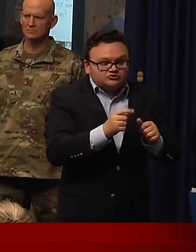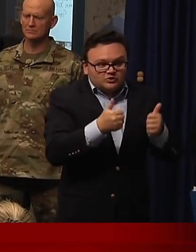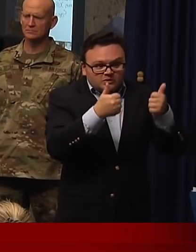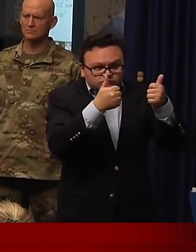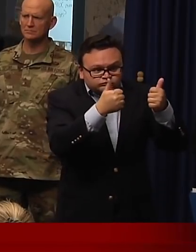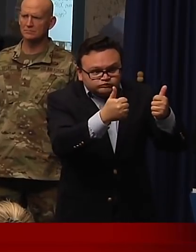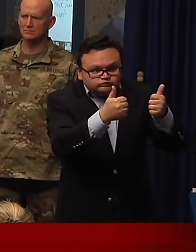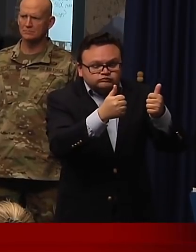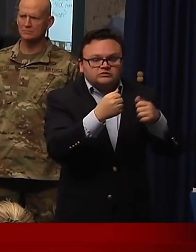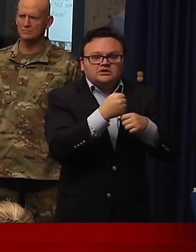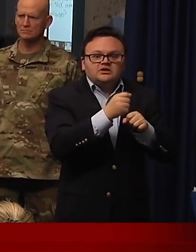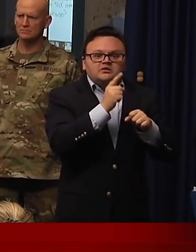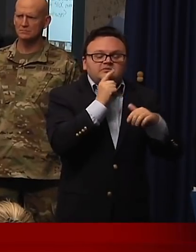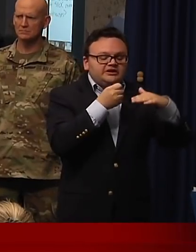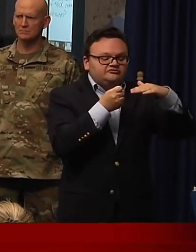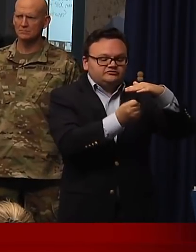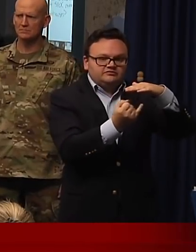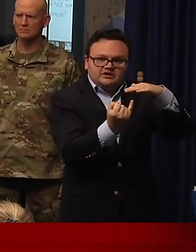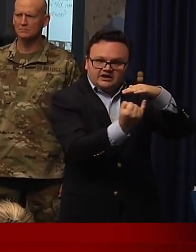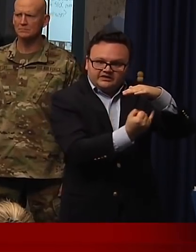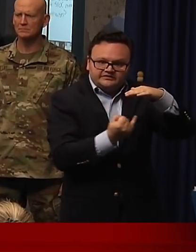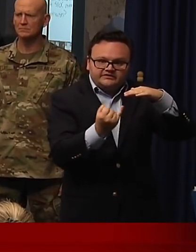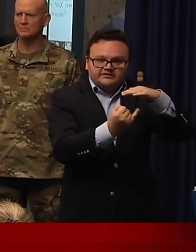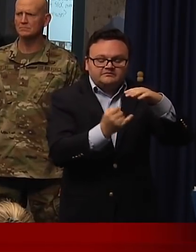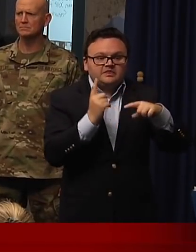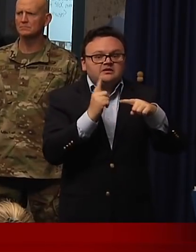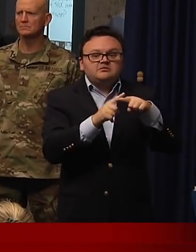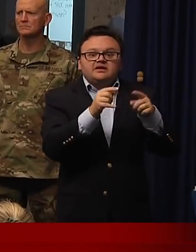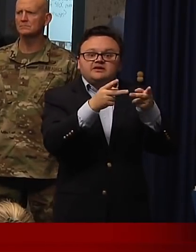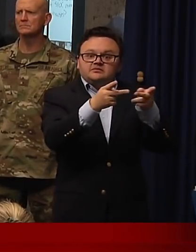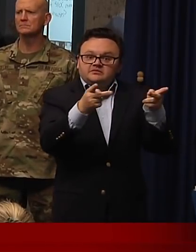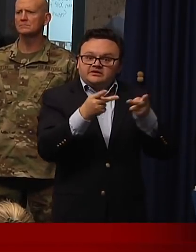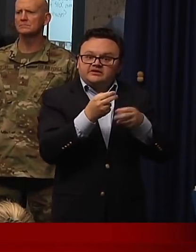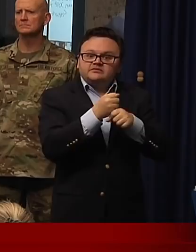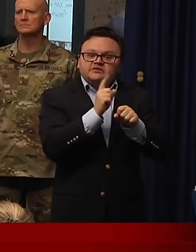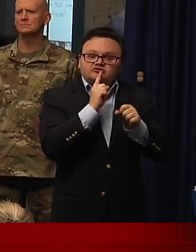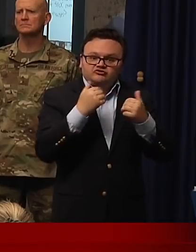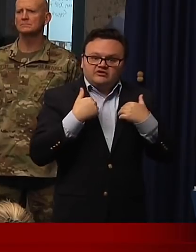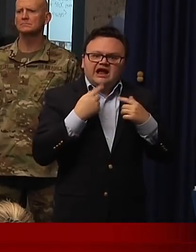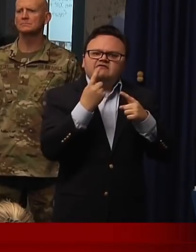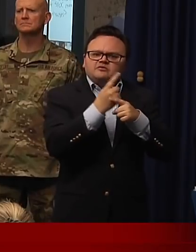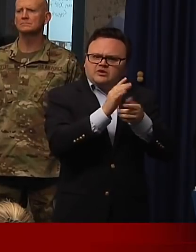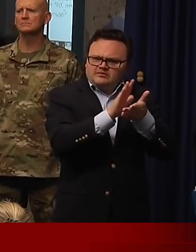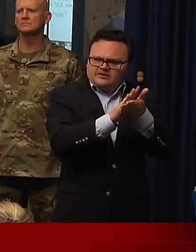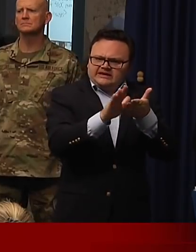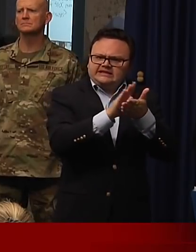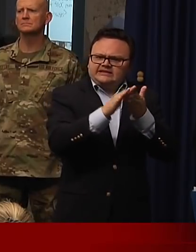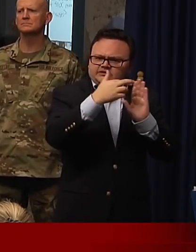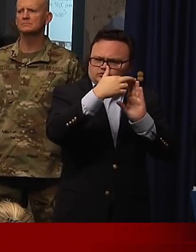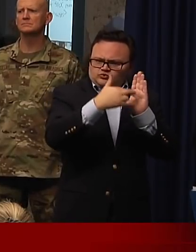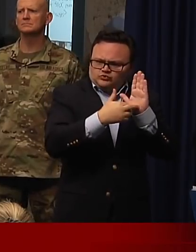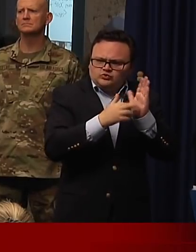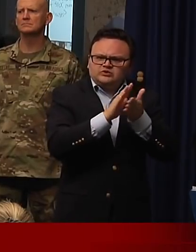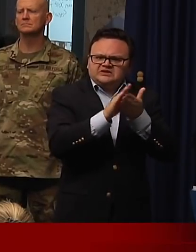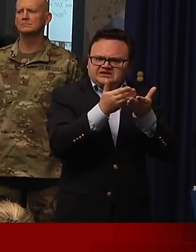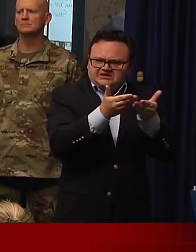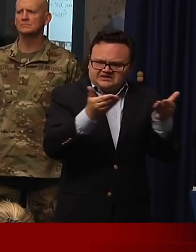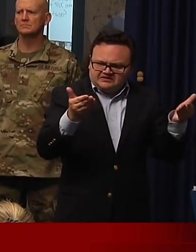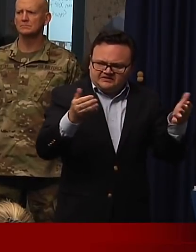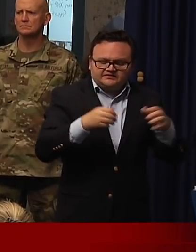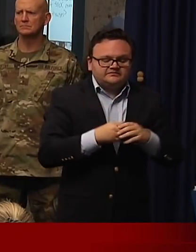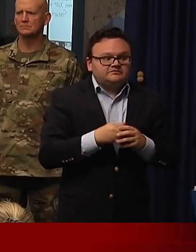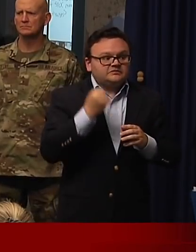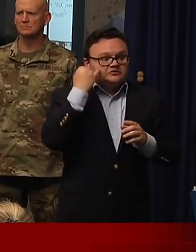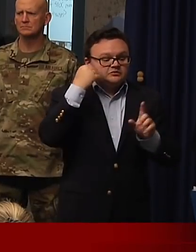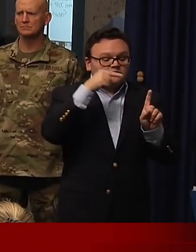facility had proper decontamination and cleaning protocols in place. And then if we found a resident who was actually ill, we'd make sure